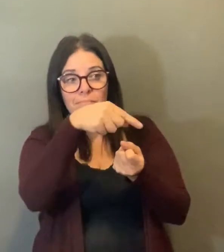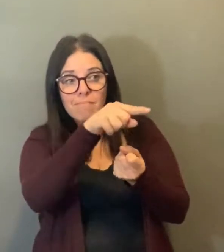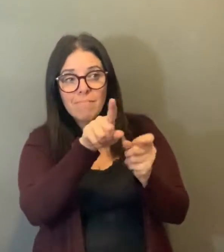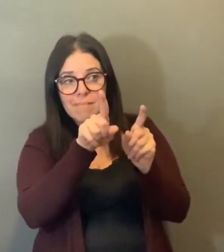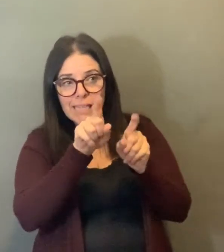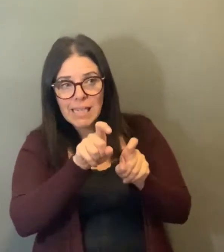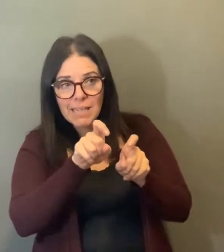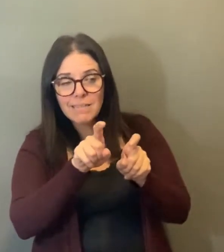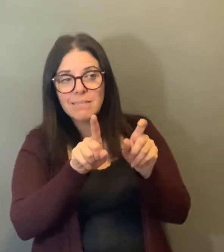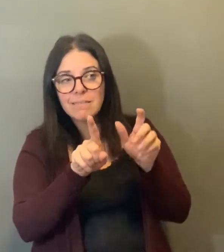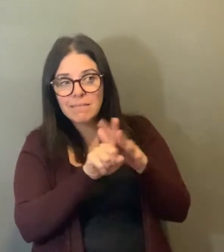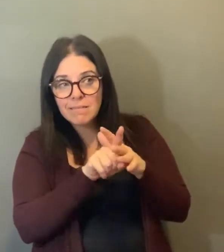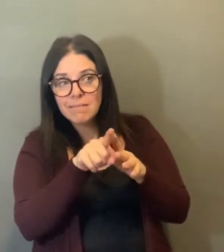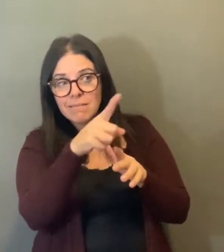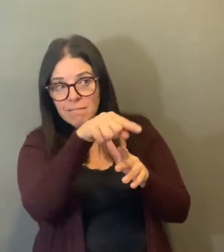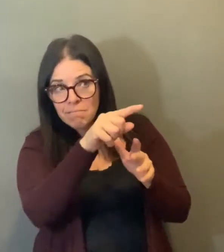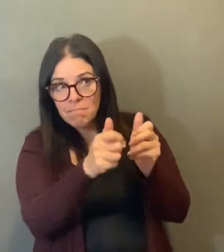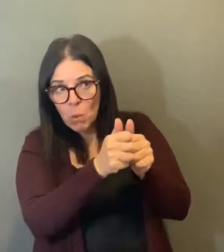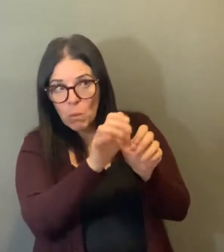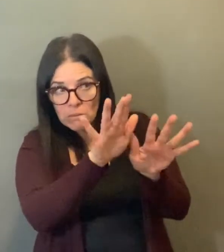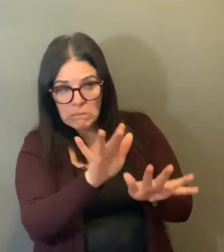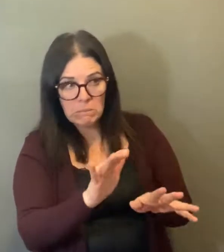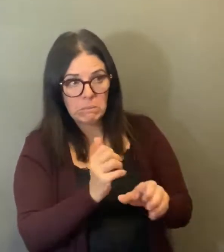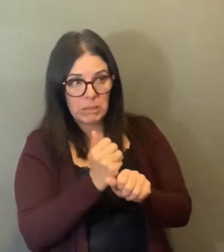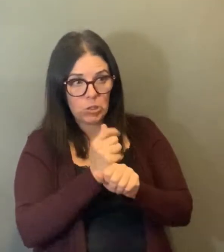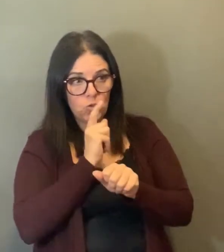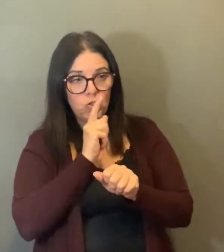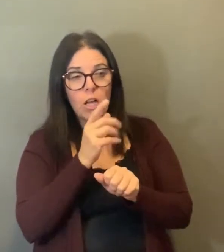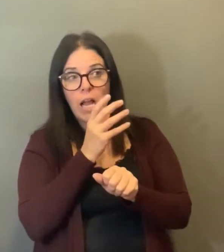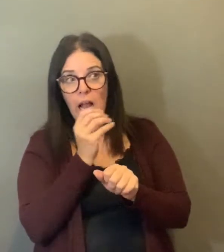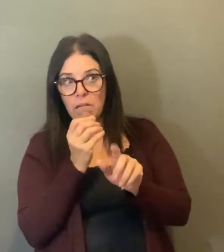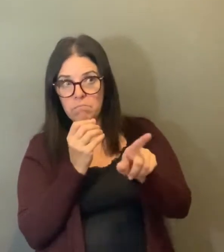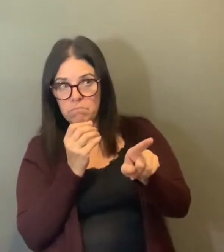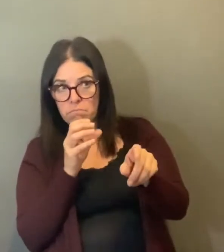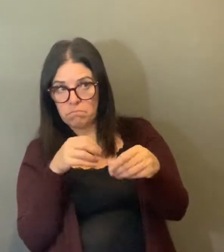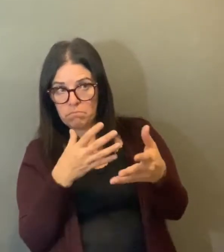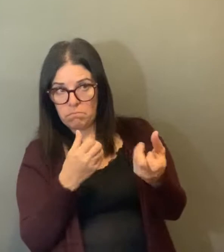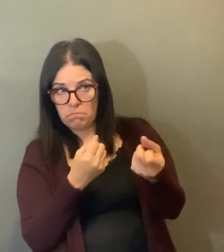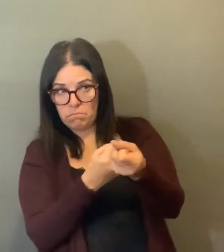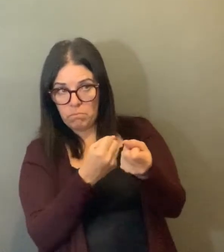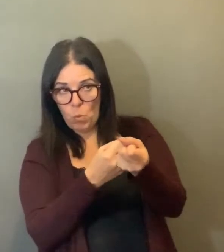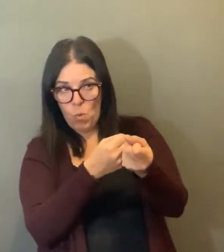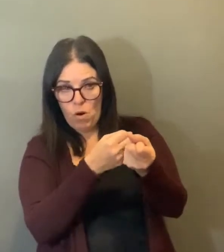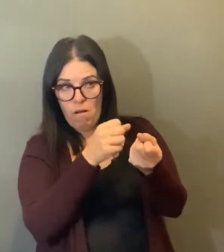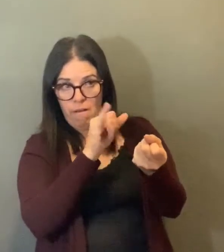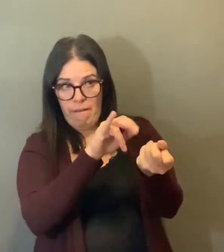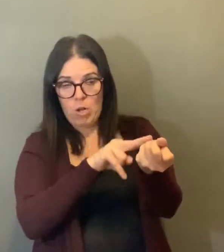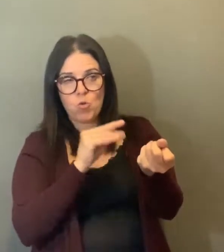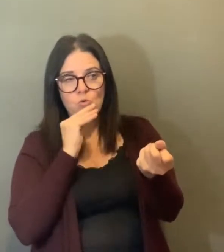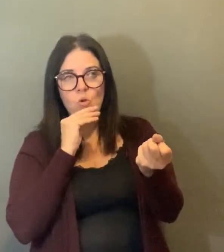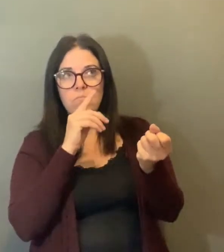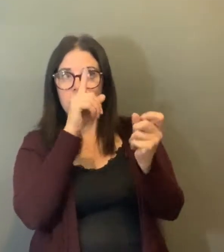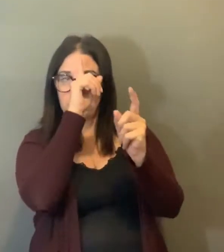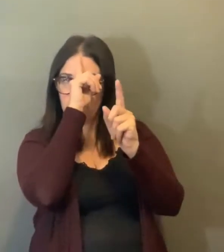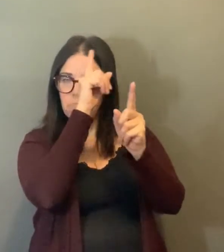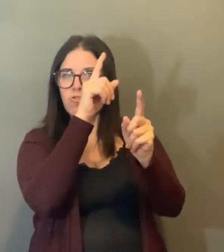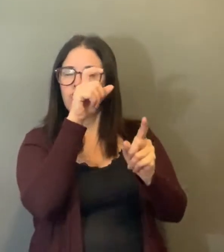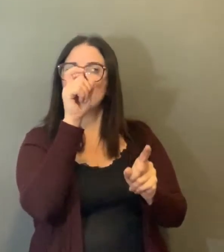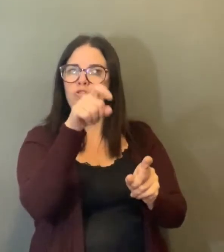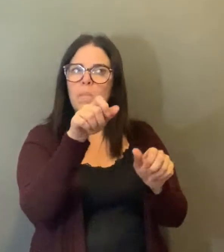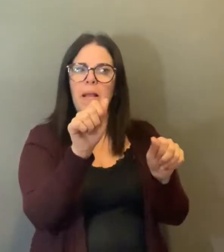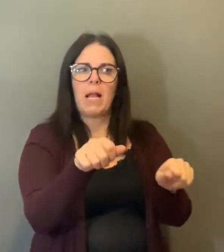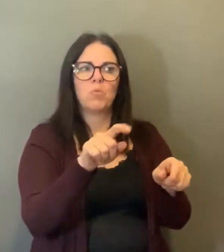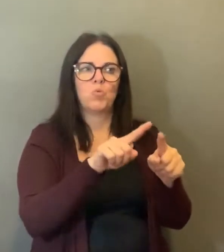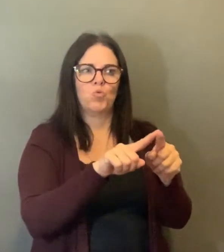would want to get on top of it, working closely with all these long-term care homes to make sure that whoever is tested, the majority of them are